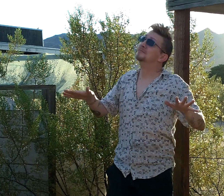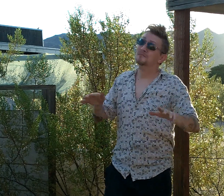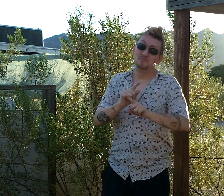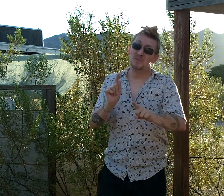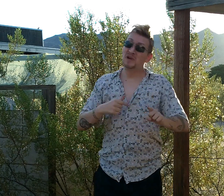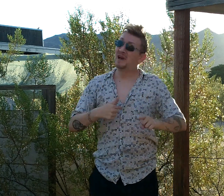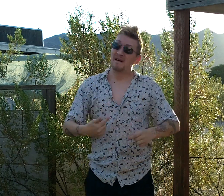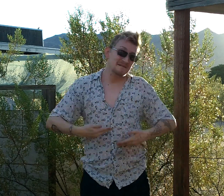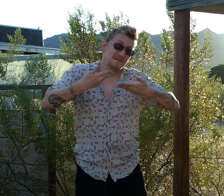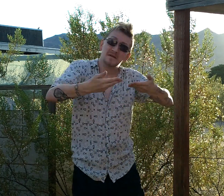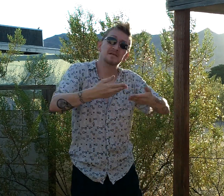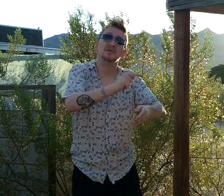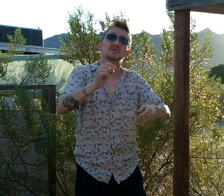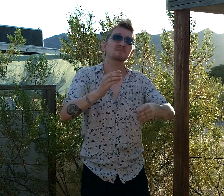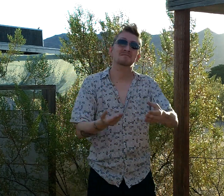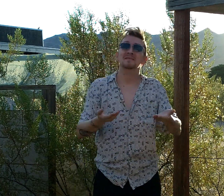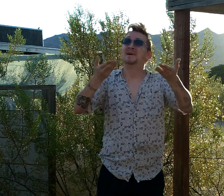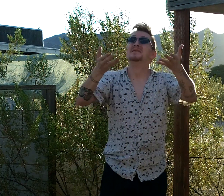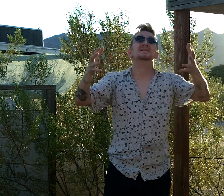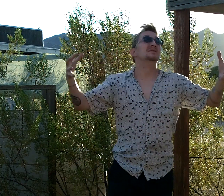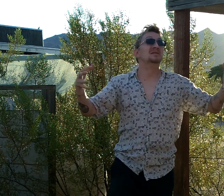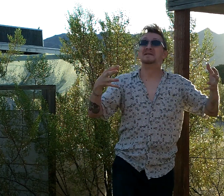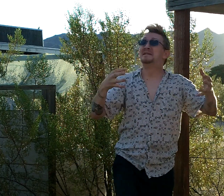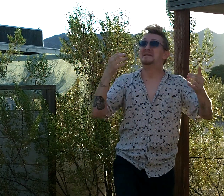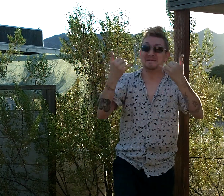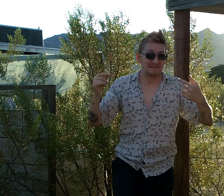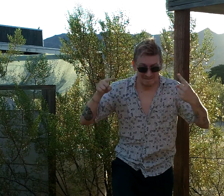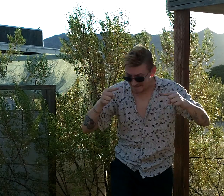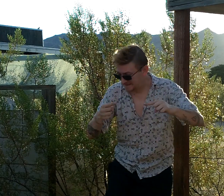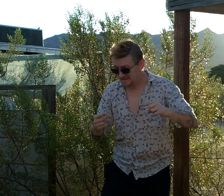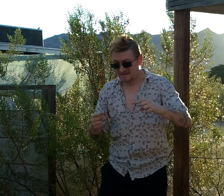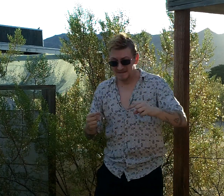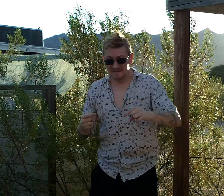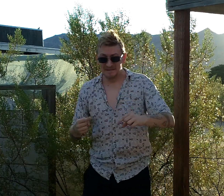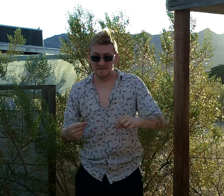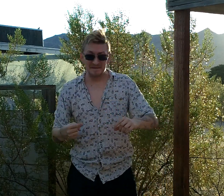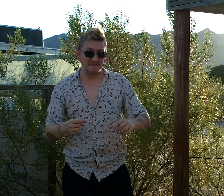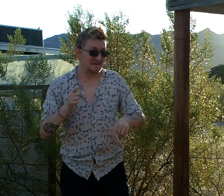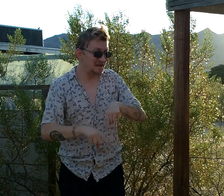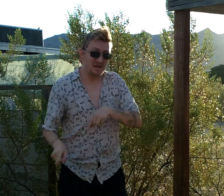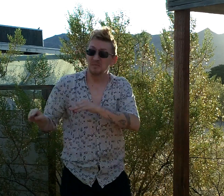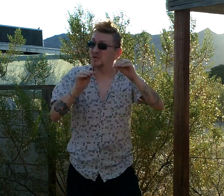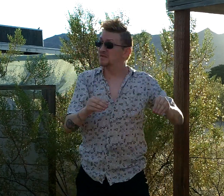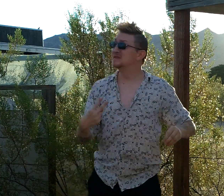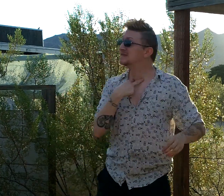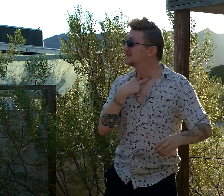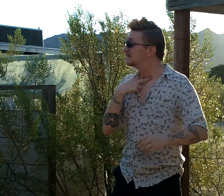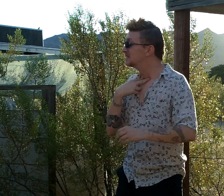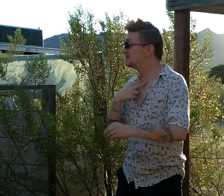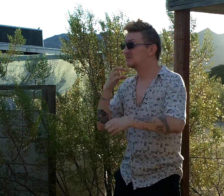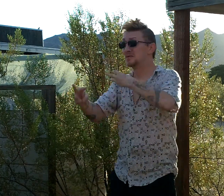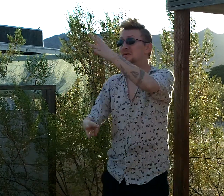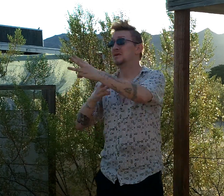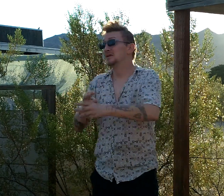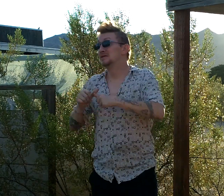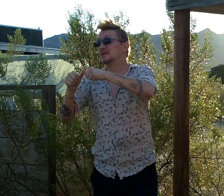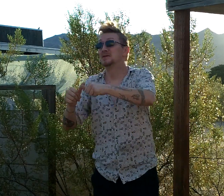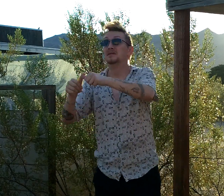too much, now I'm hurting I felt that I couldn't move on, I was stuck in place, but the world kept burning Too